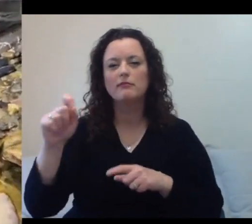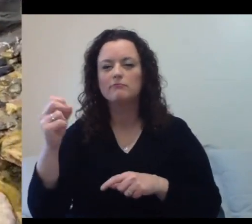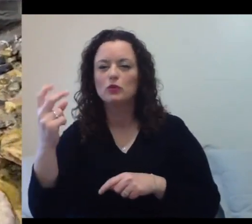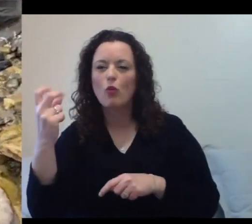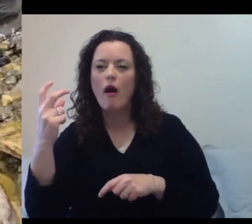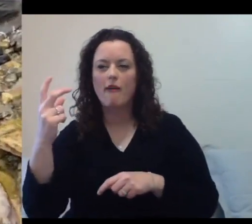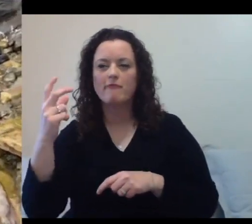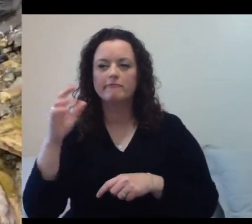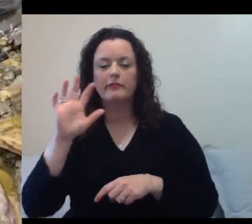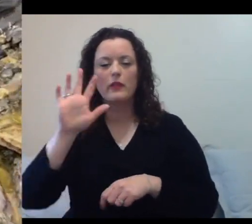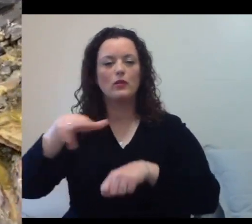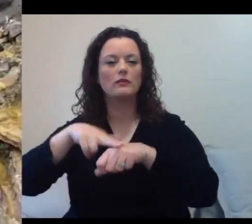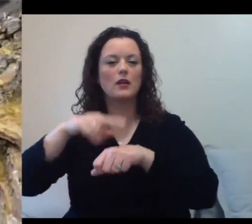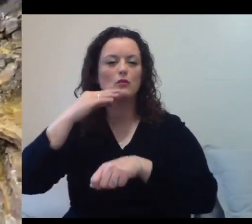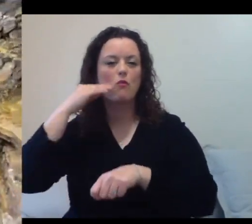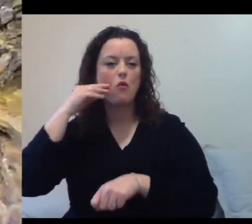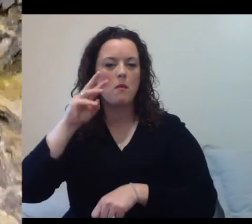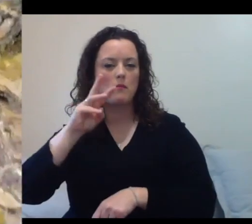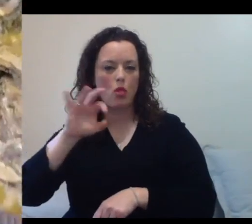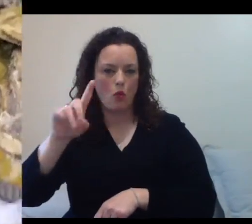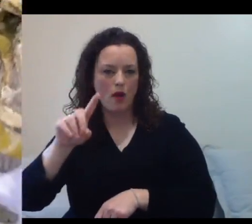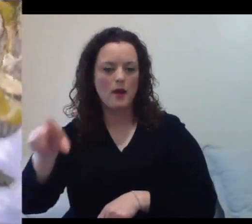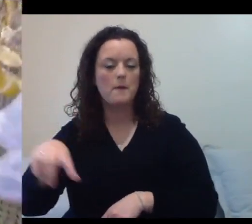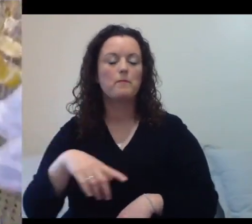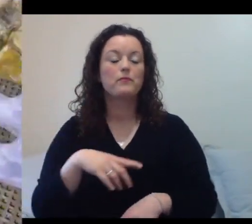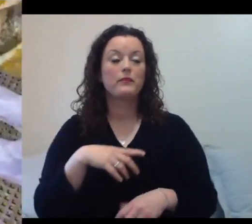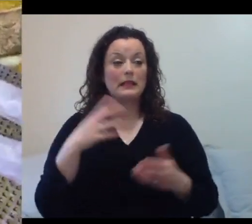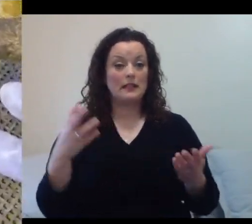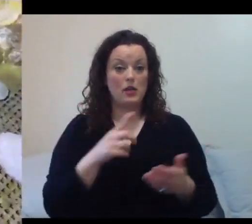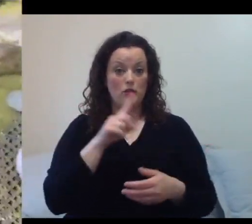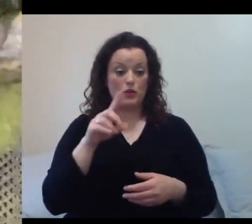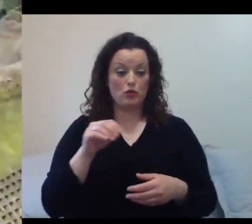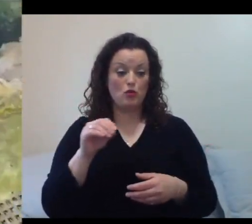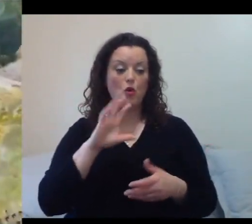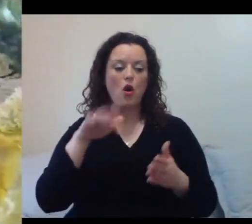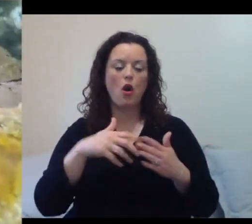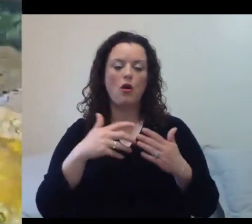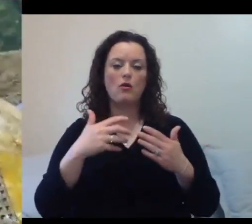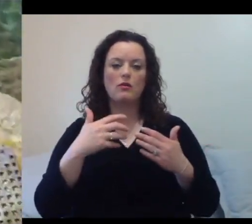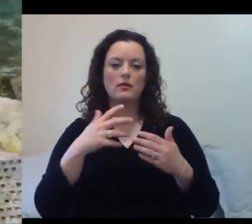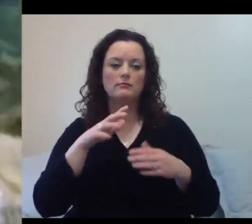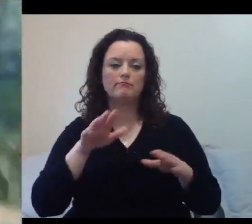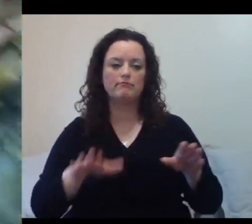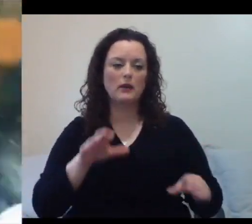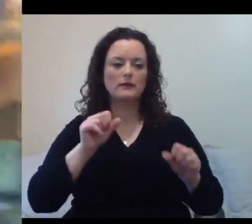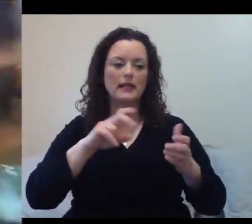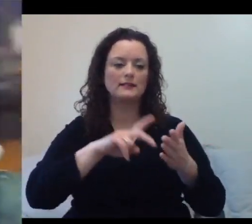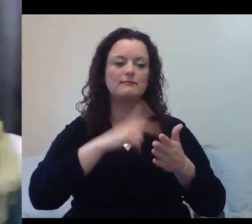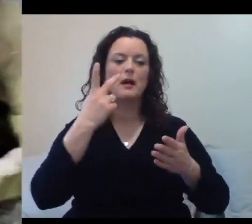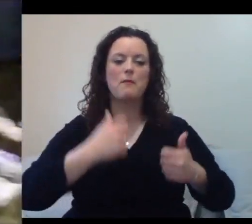you're a penguin, can double their natural life expectancy. So, again, our boy Berger over here that's standing right behind you guys.